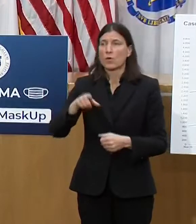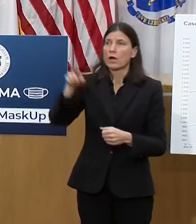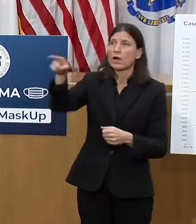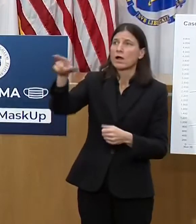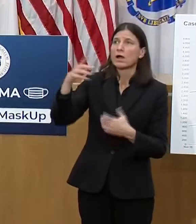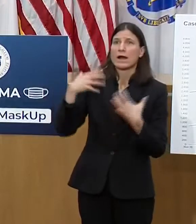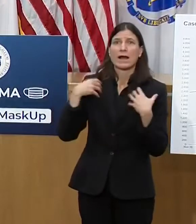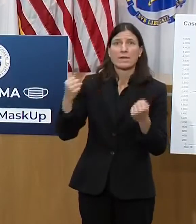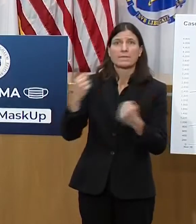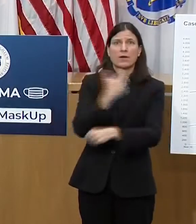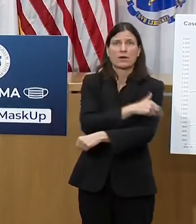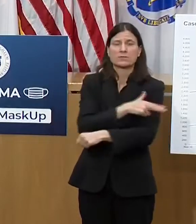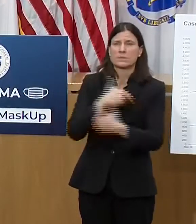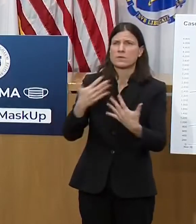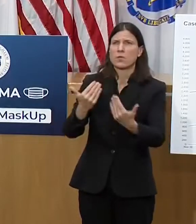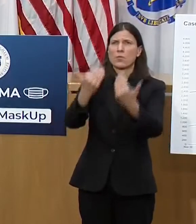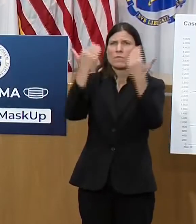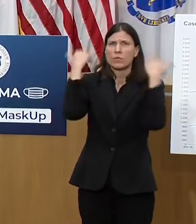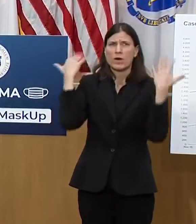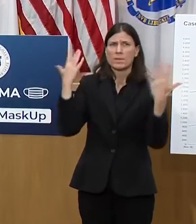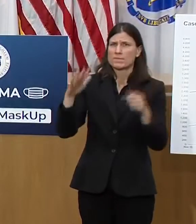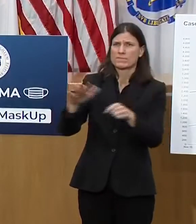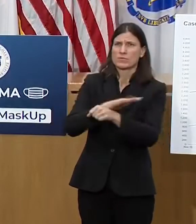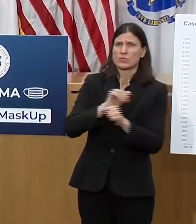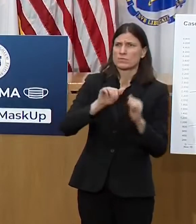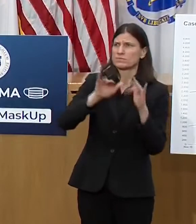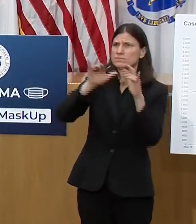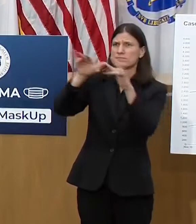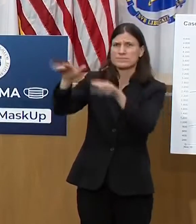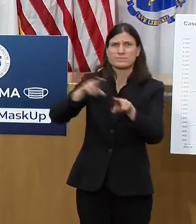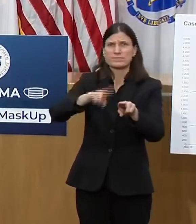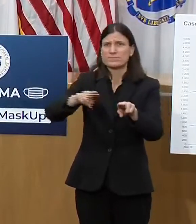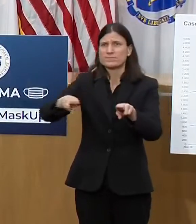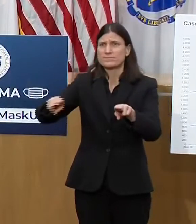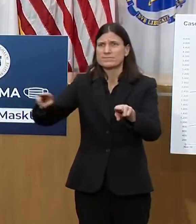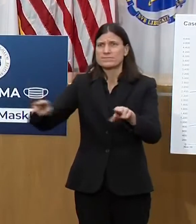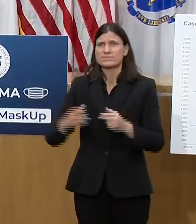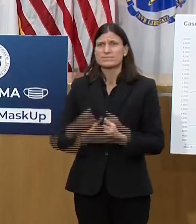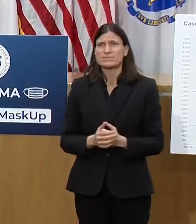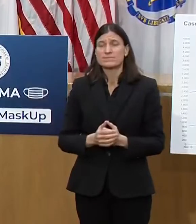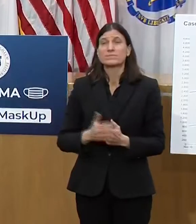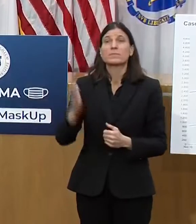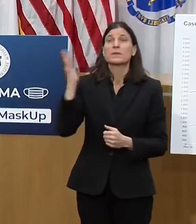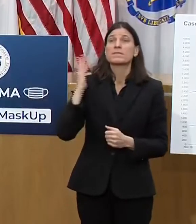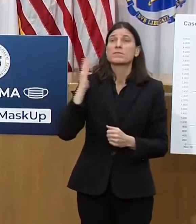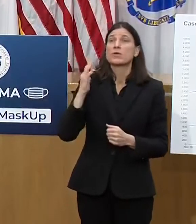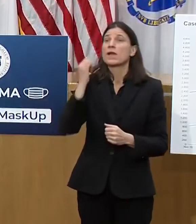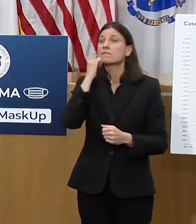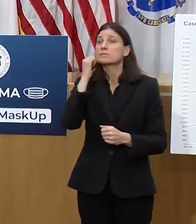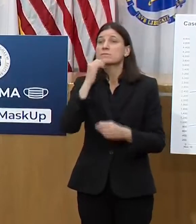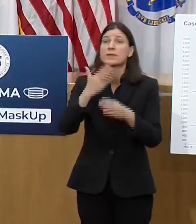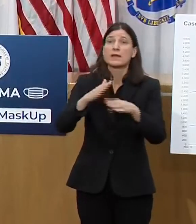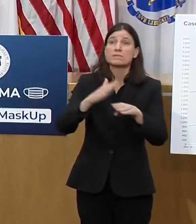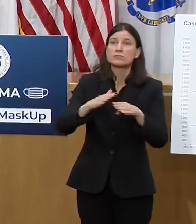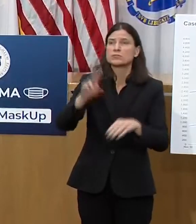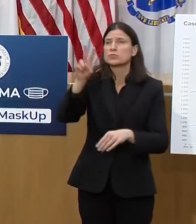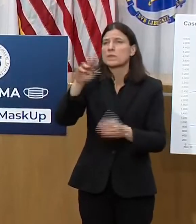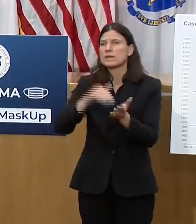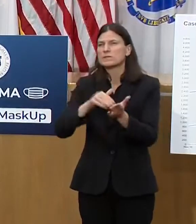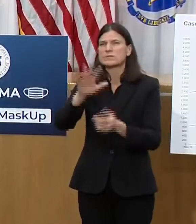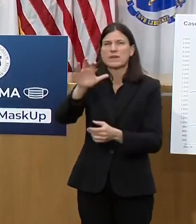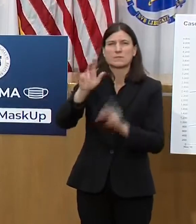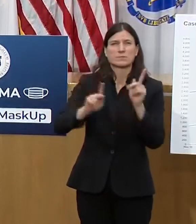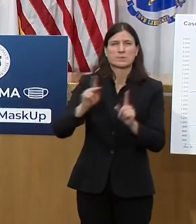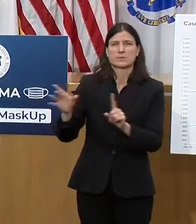Thanksgiving, Massachusetts was averaging roughly 2,500 new positive cases a day, and that was included with a higher